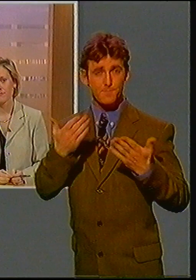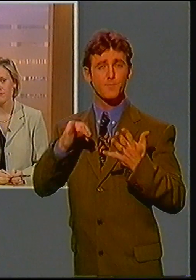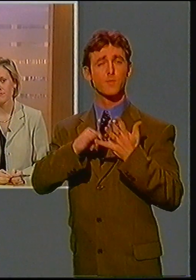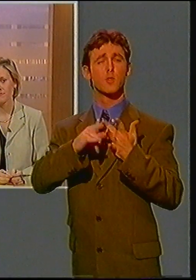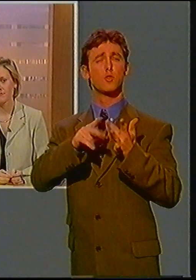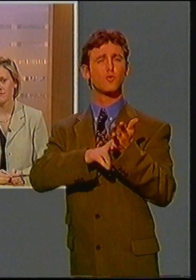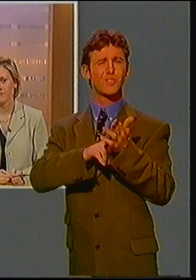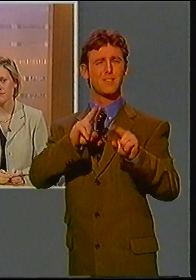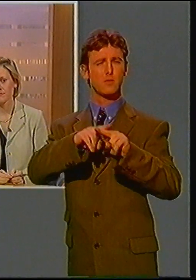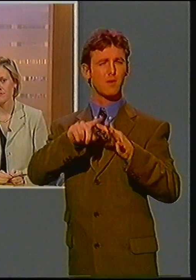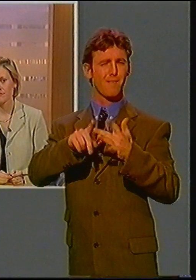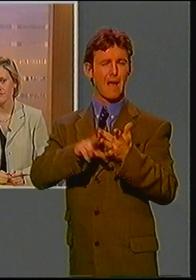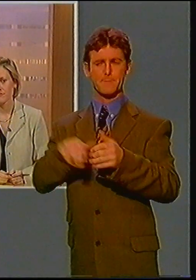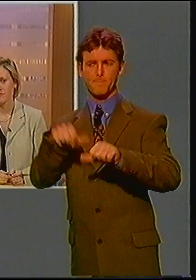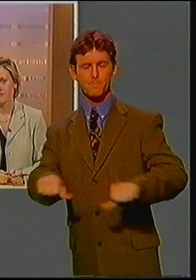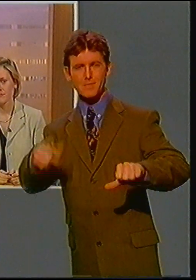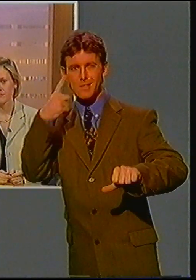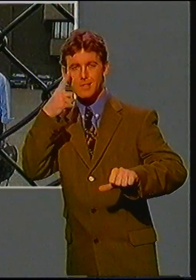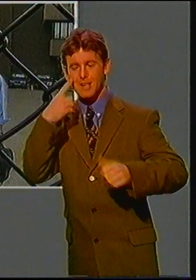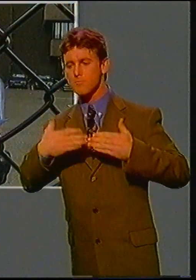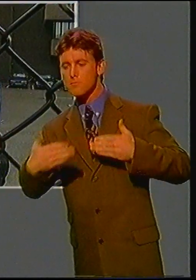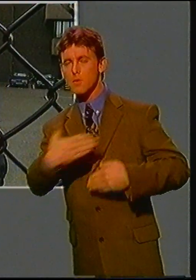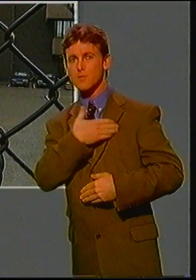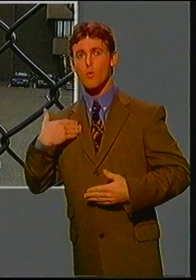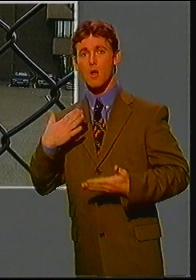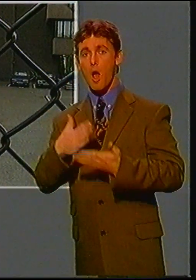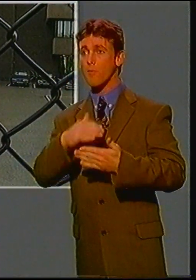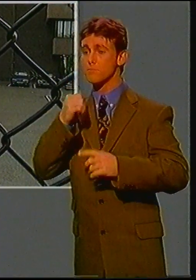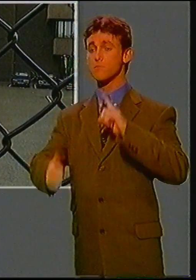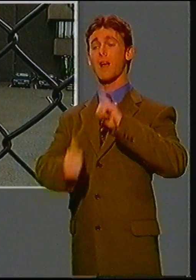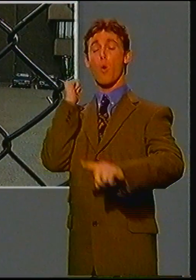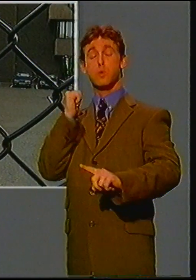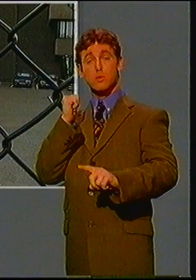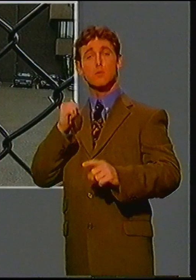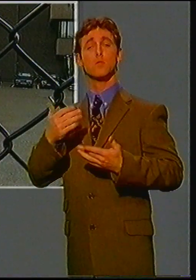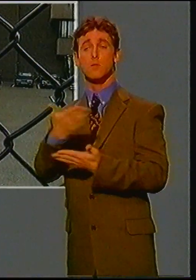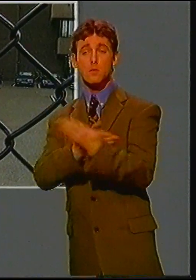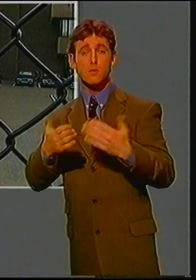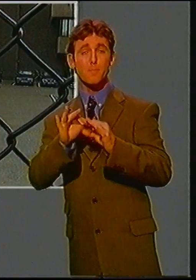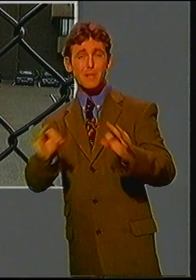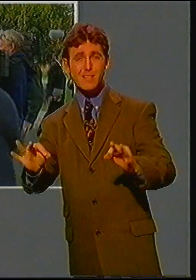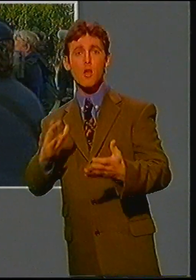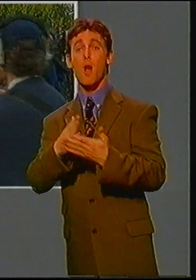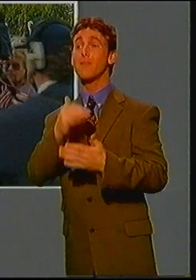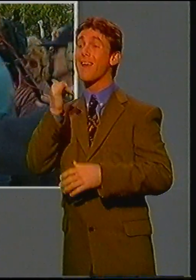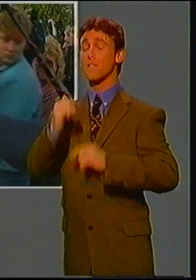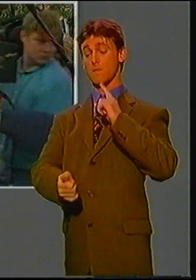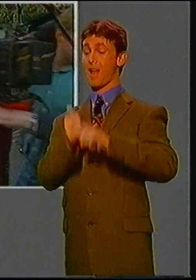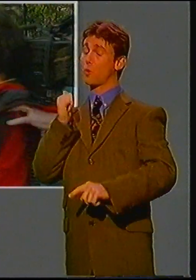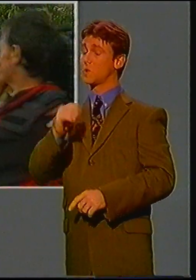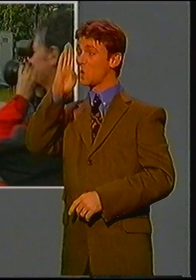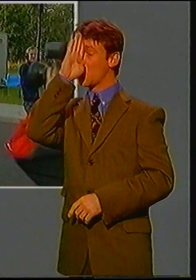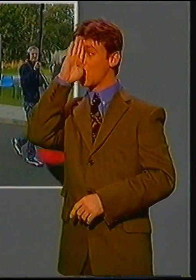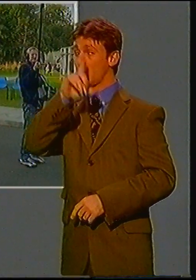expelled from the Northern Ireland peace talks. The party's leaders warn of dangerous consequences if the party's kept out of the next round of negotiations